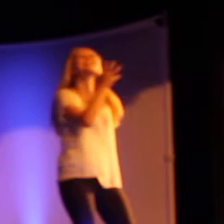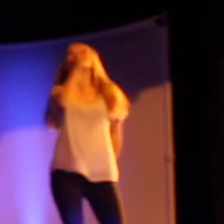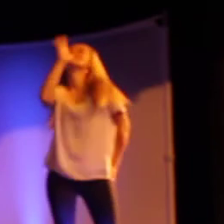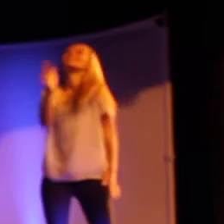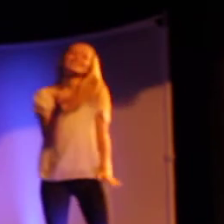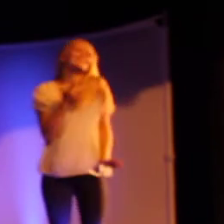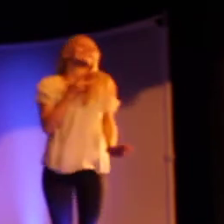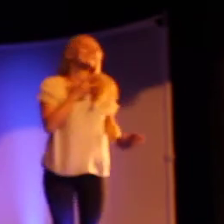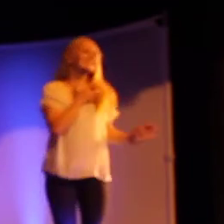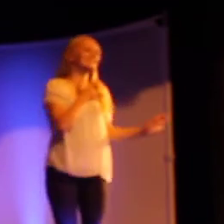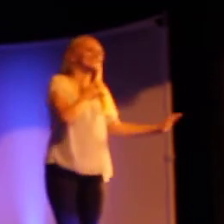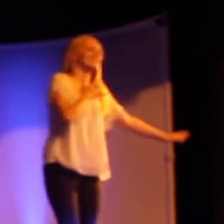smile